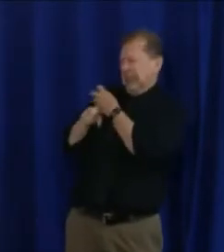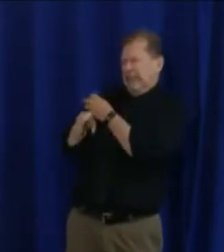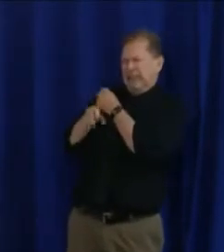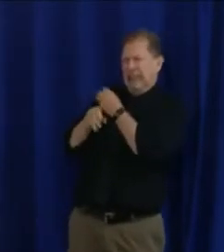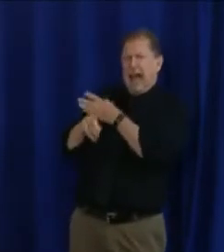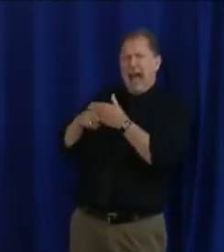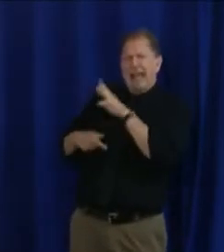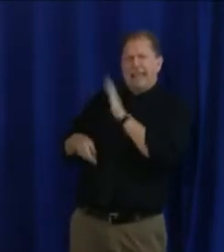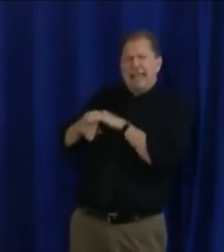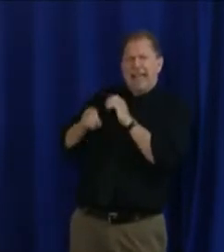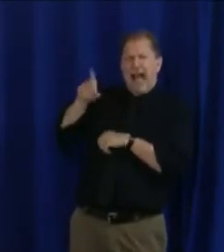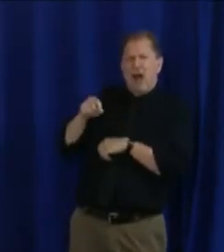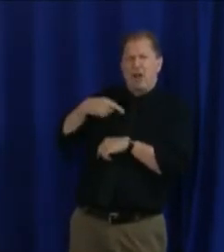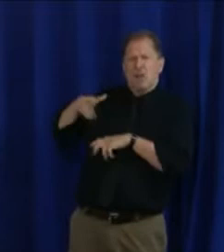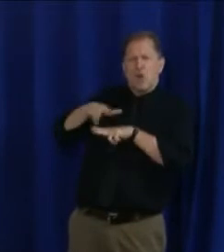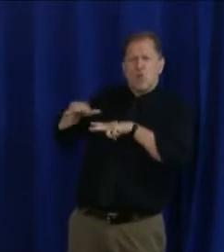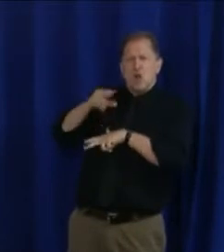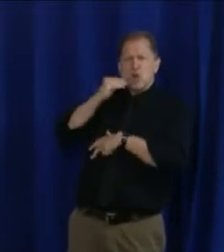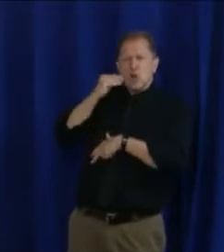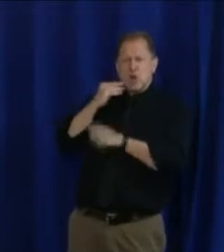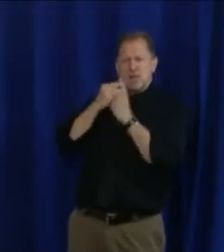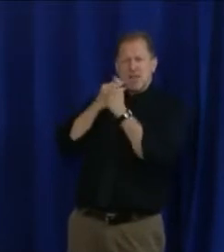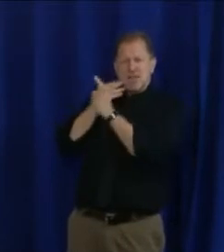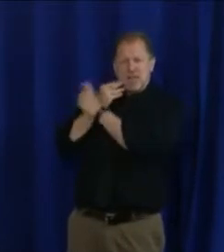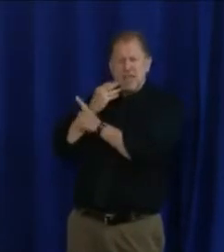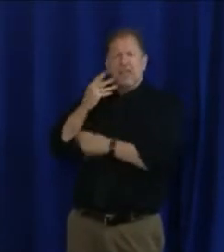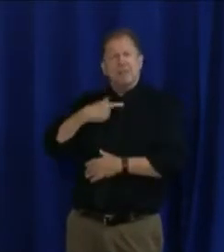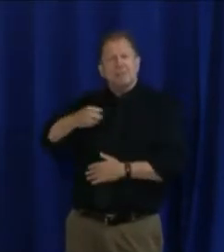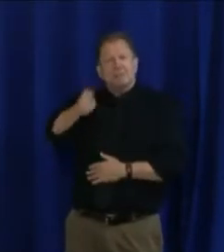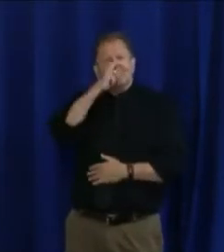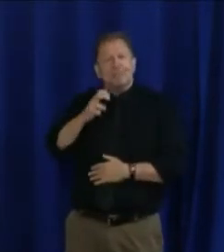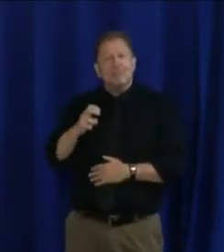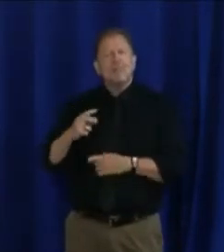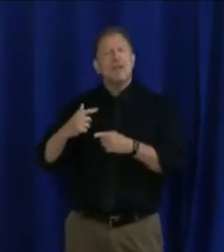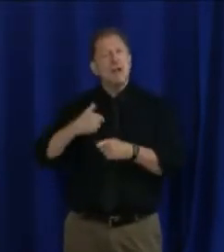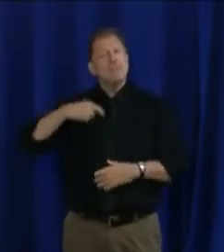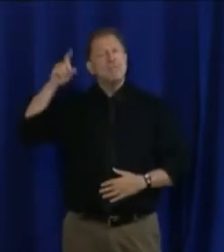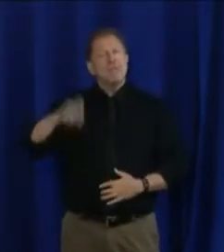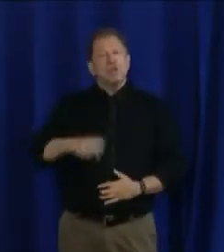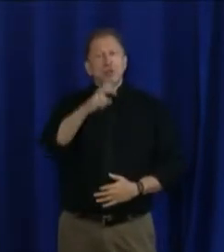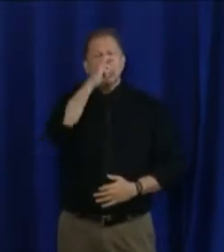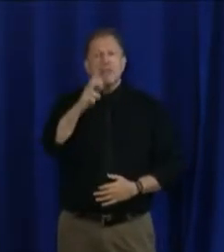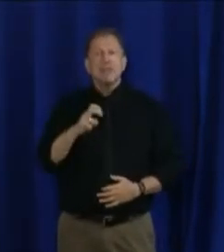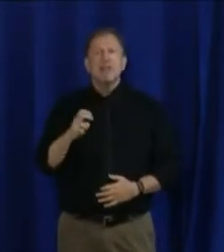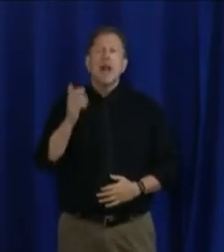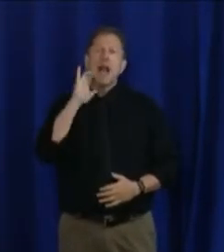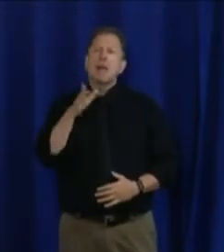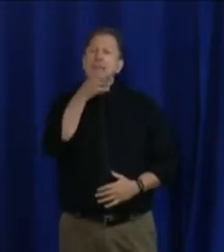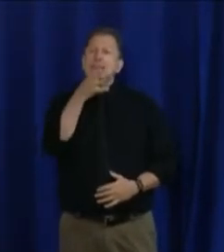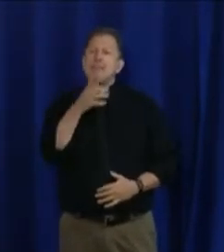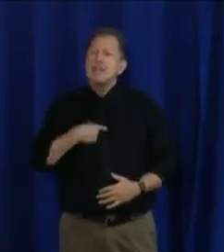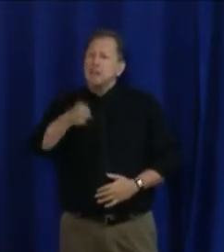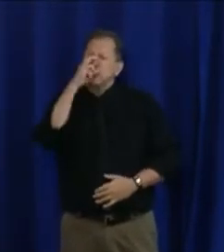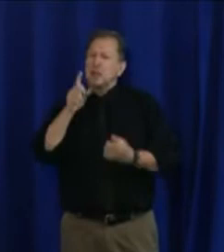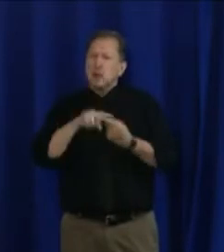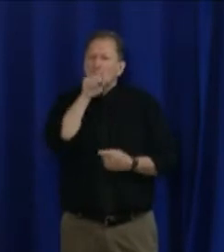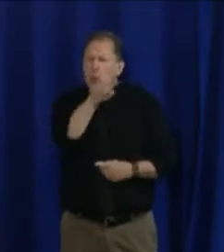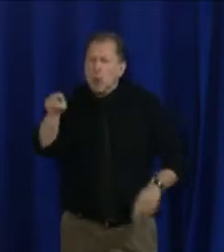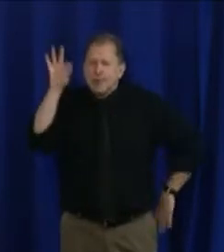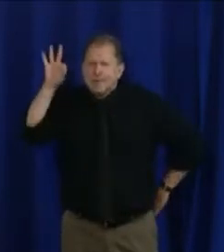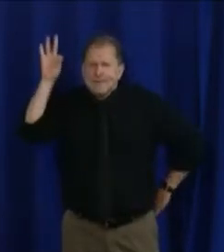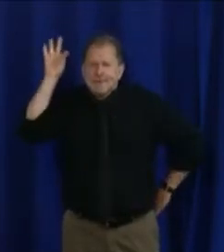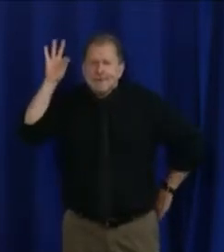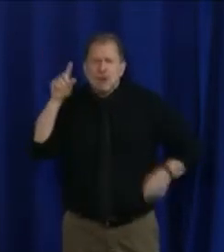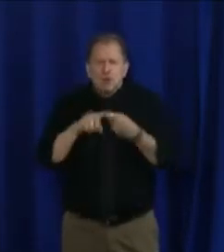home. That's who I am. That's who I must be for you and everyone else in the